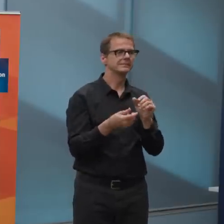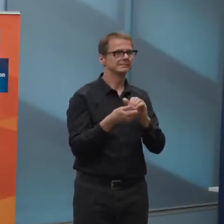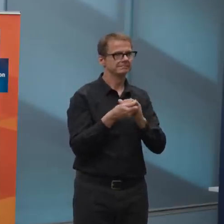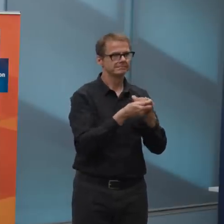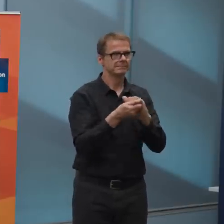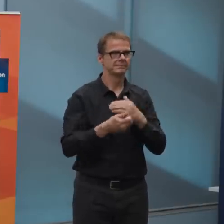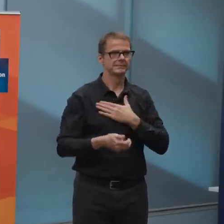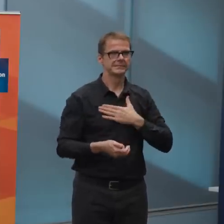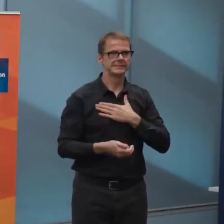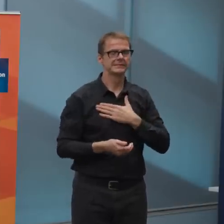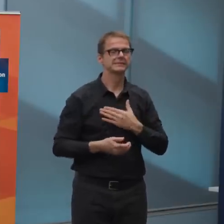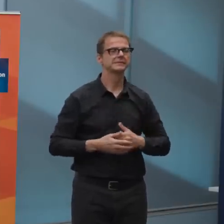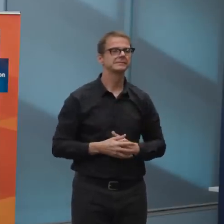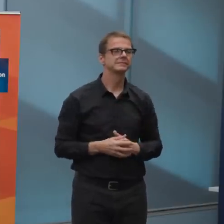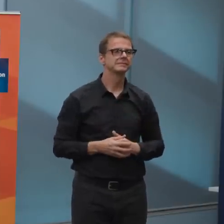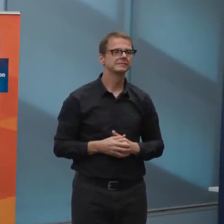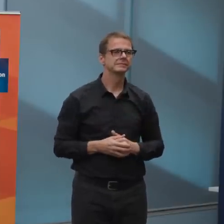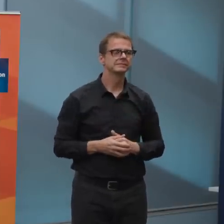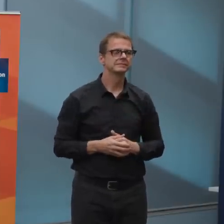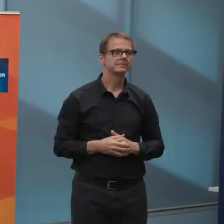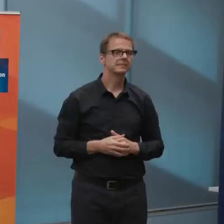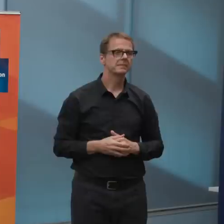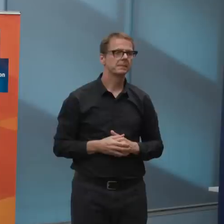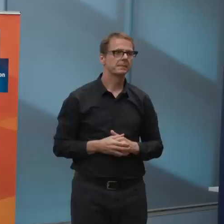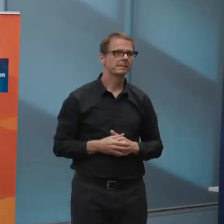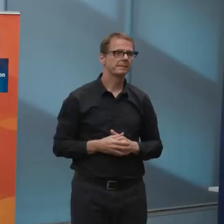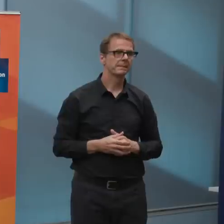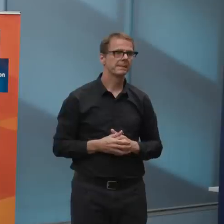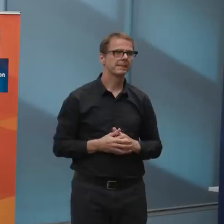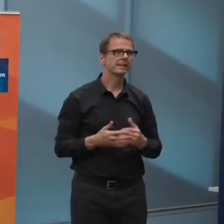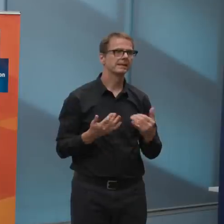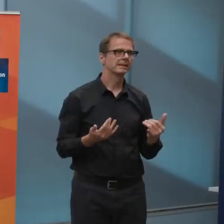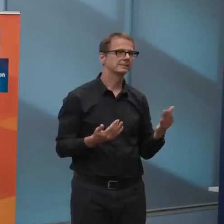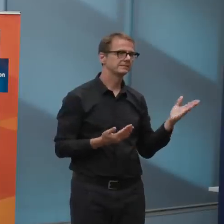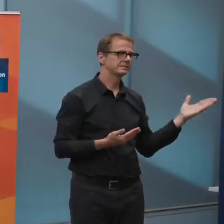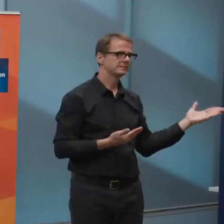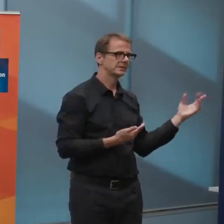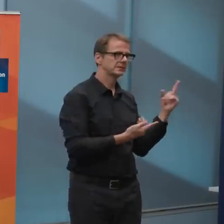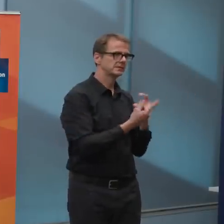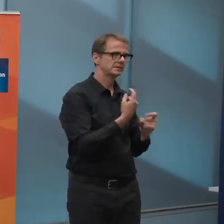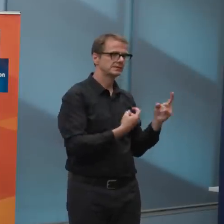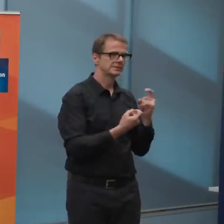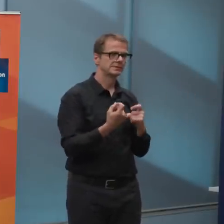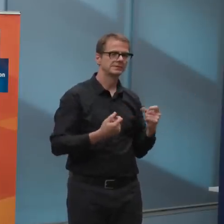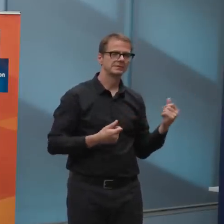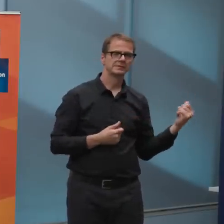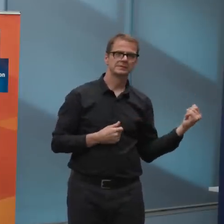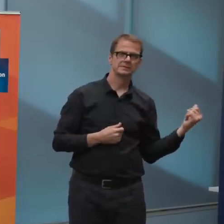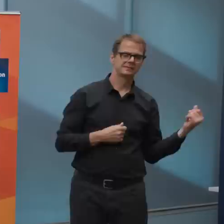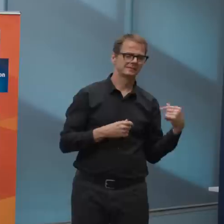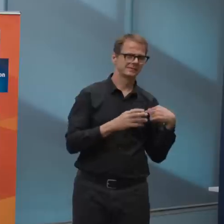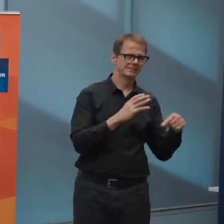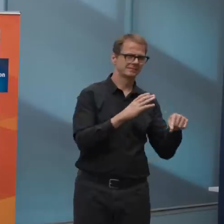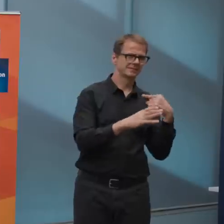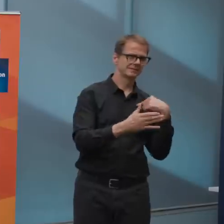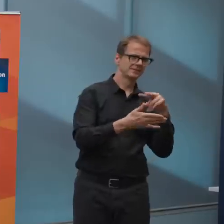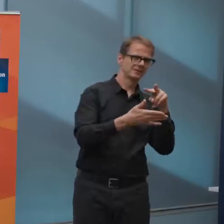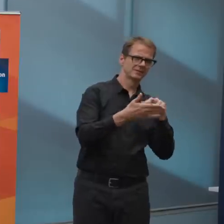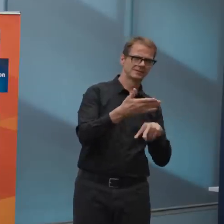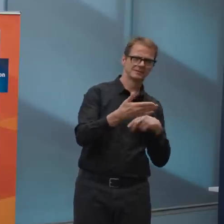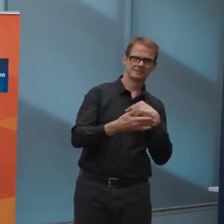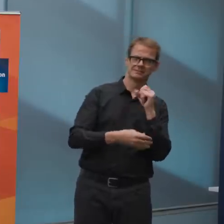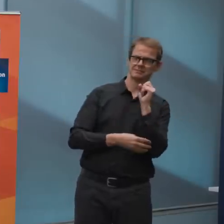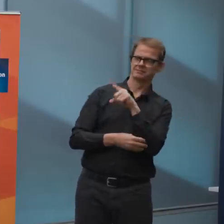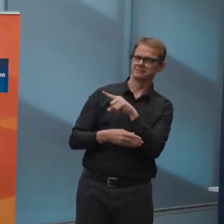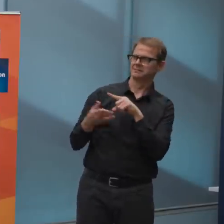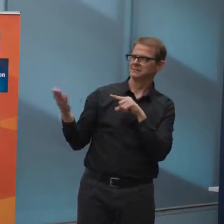pertains to the request you made earlier of the city manager for additional transit data, um, to